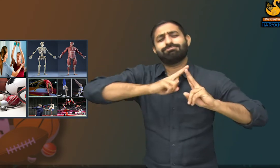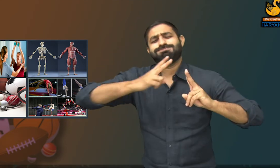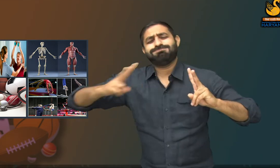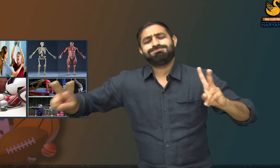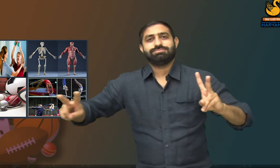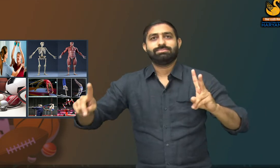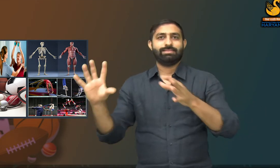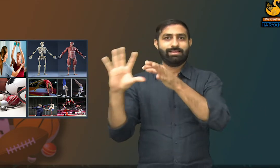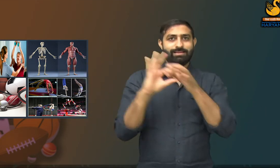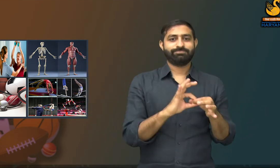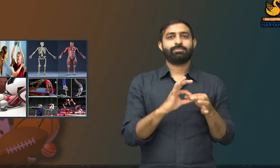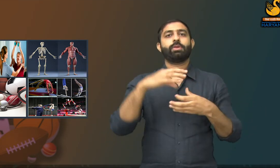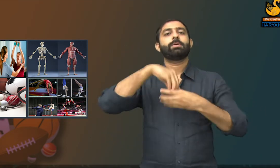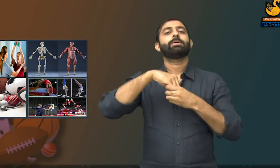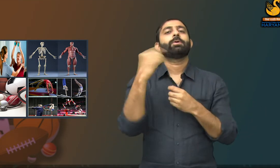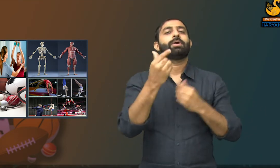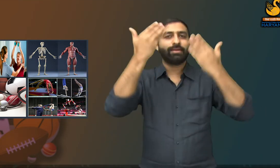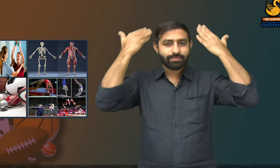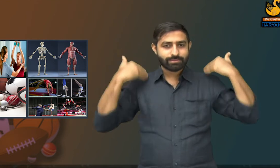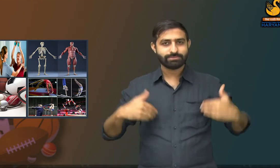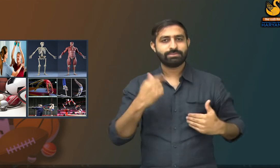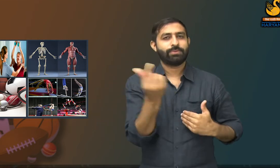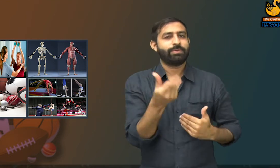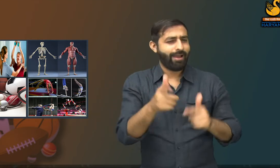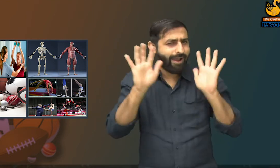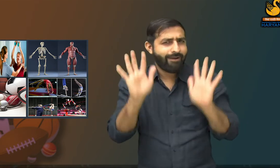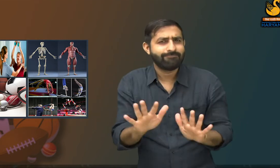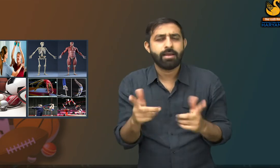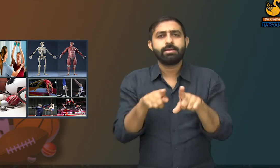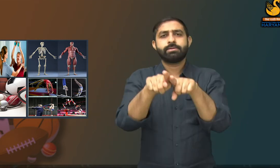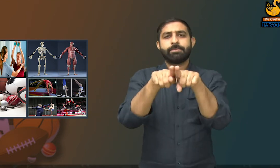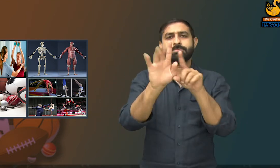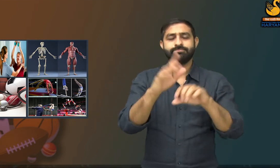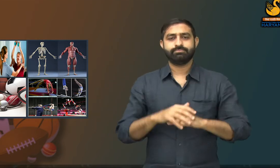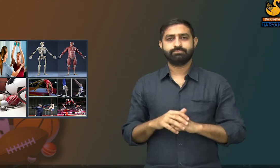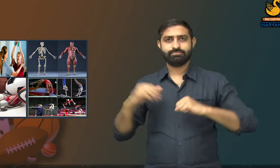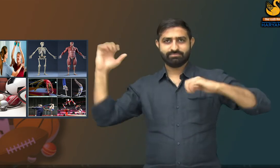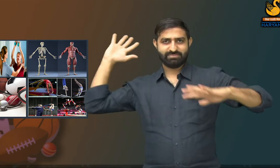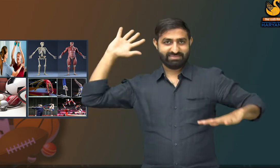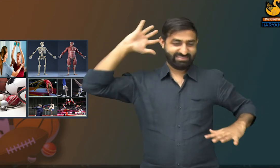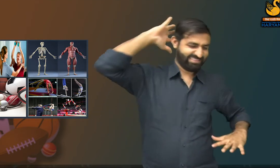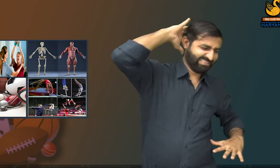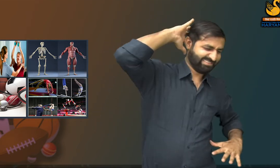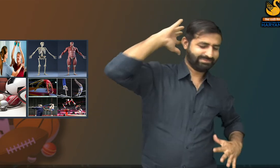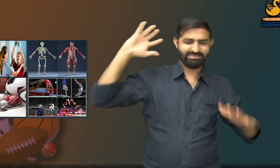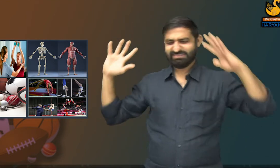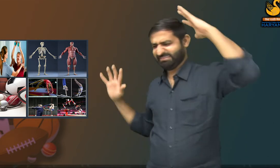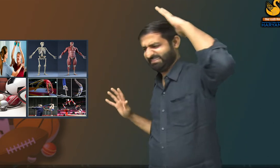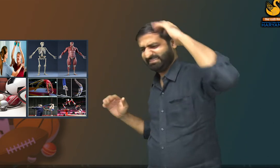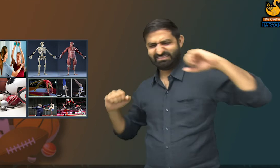and other. So anatomy and physiology are very important subjects. The studies